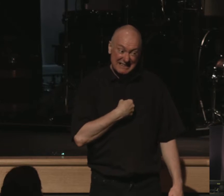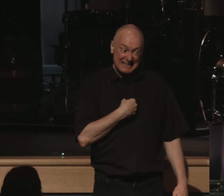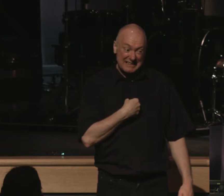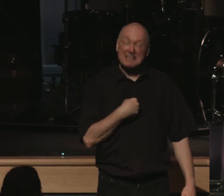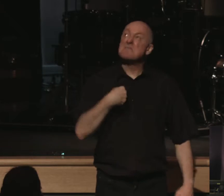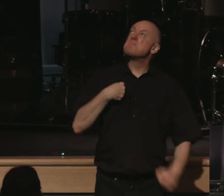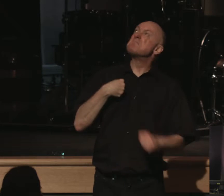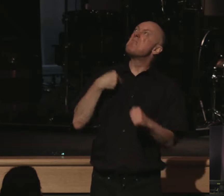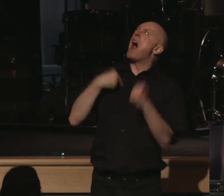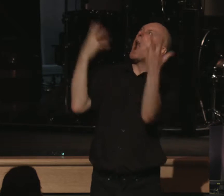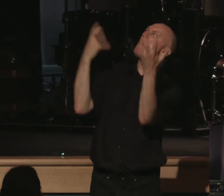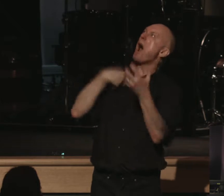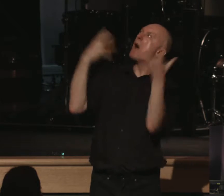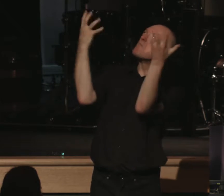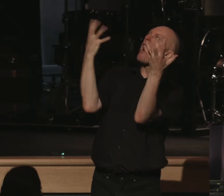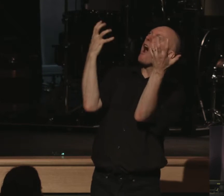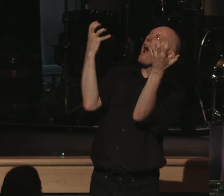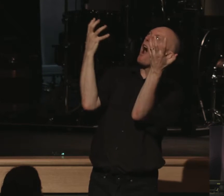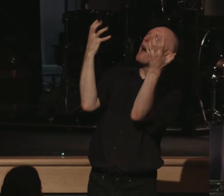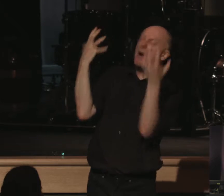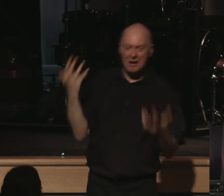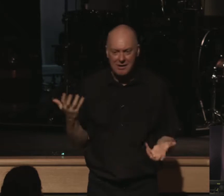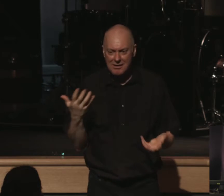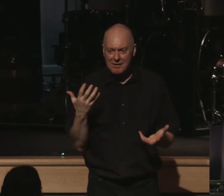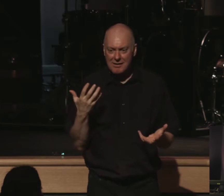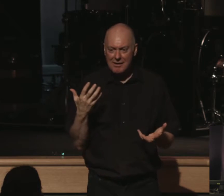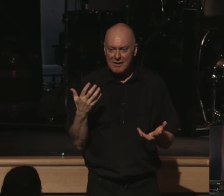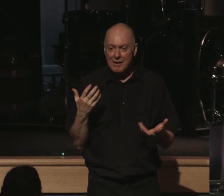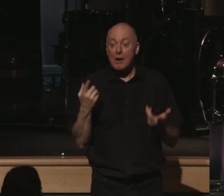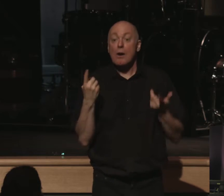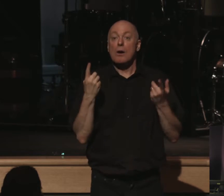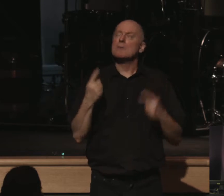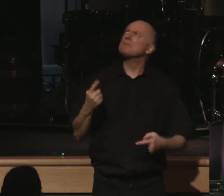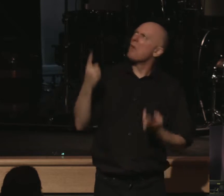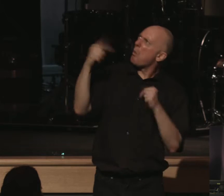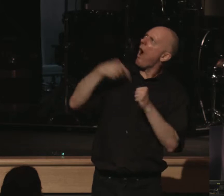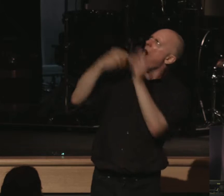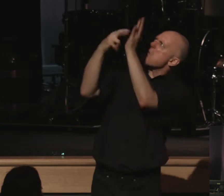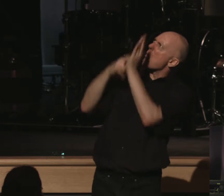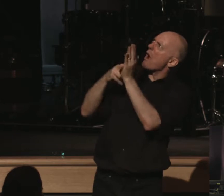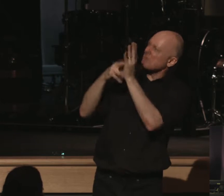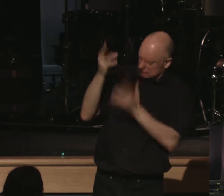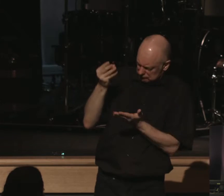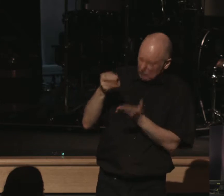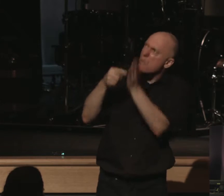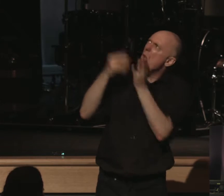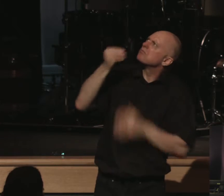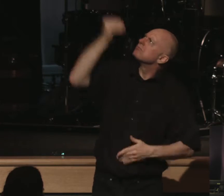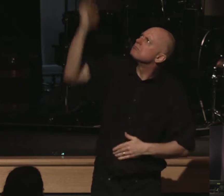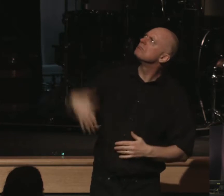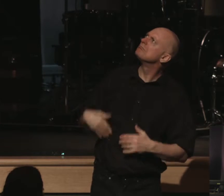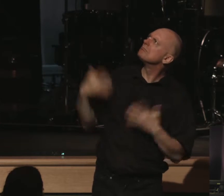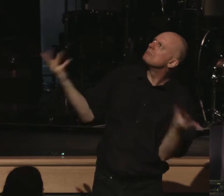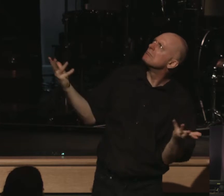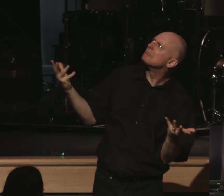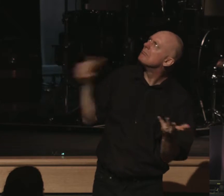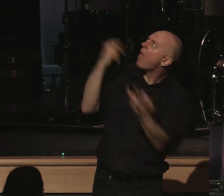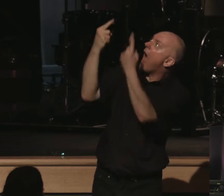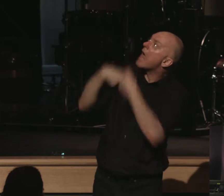I want what I want. When I bring you a request, Lord, I have the designs on how you'll answer that request. And if you don't answer the